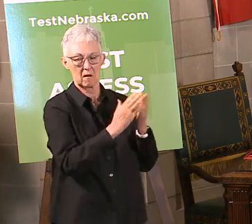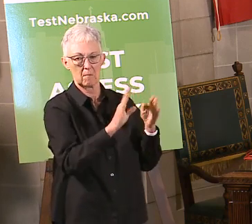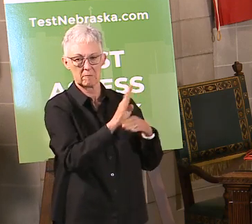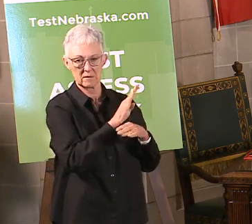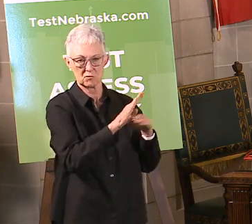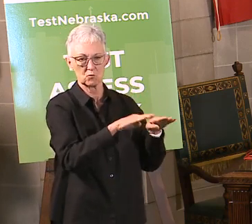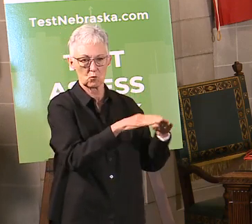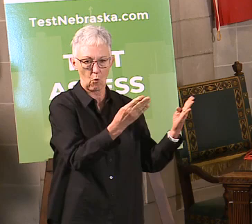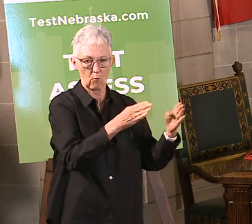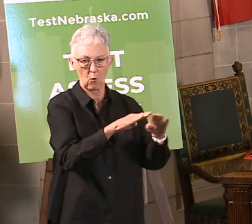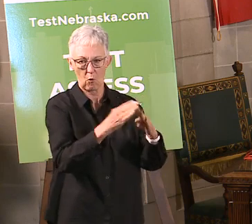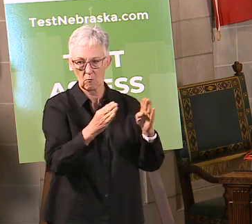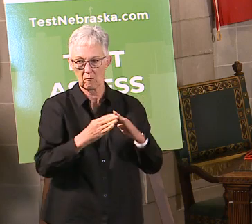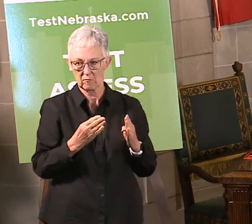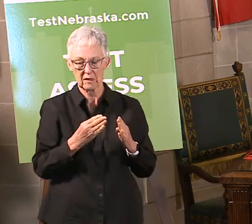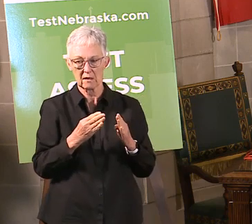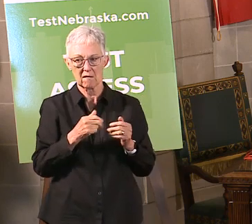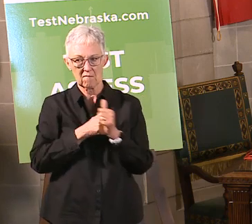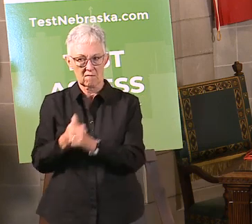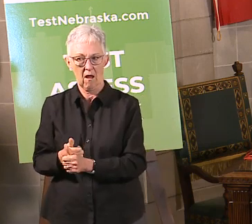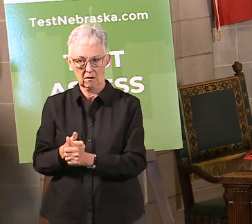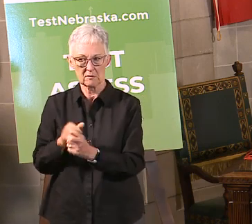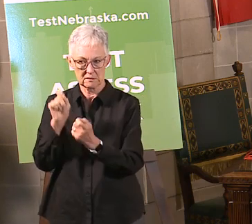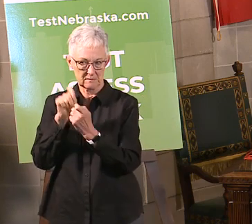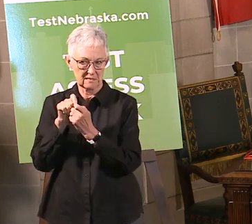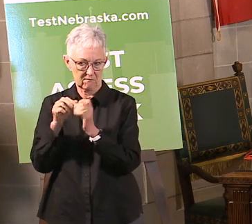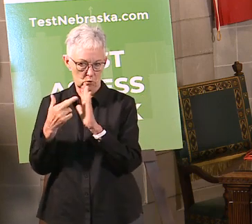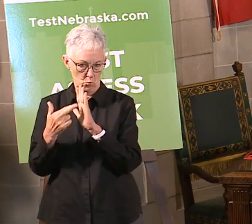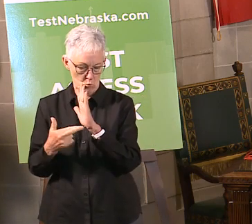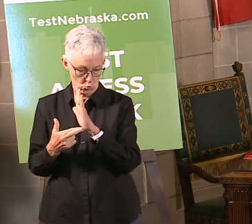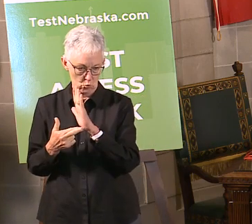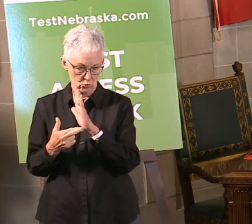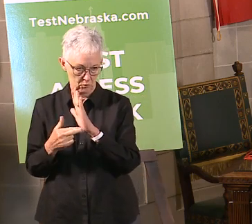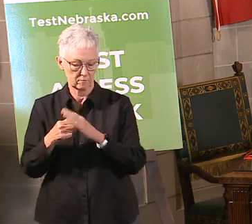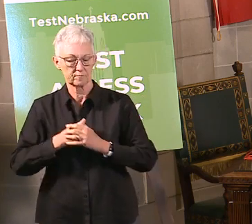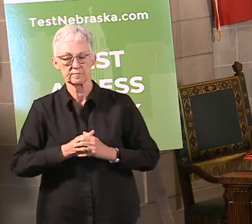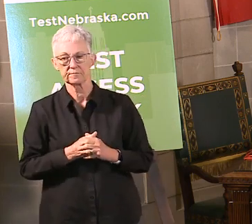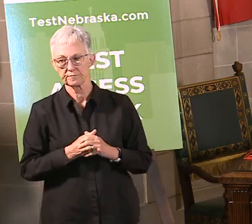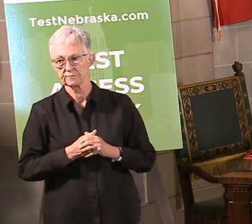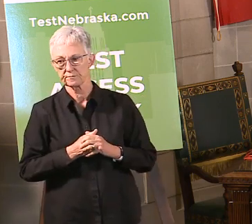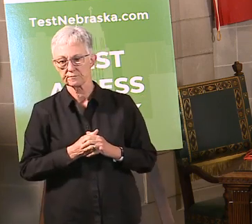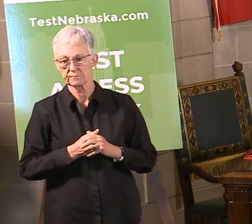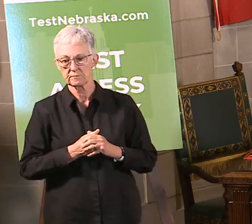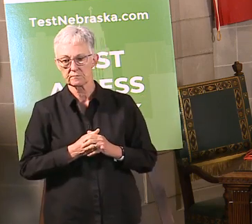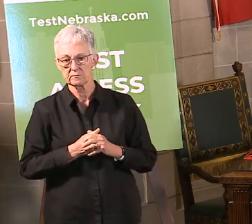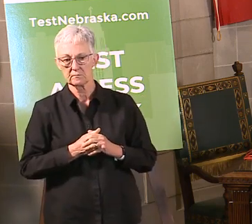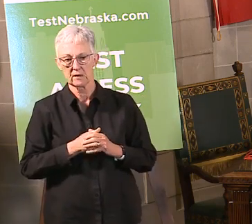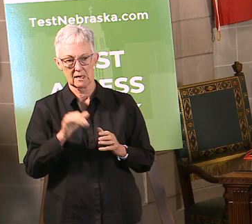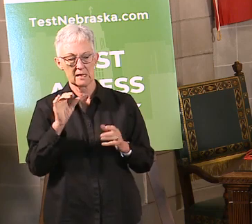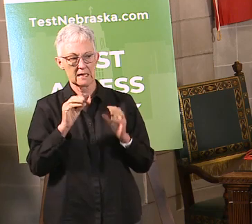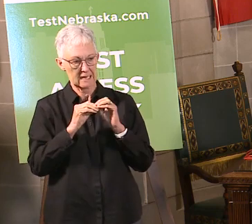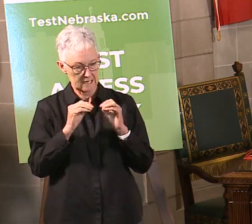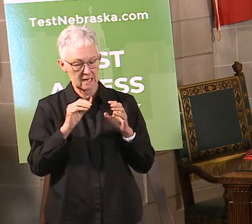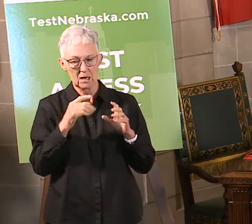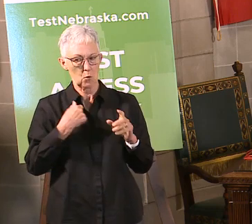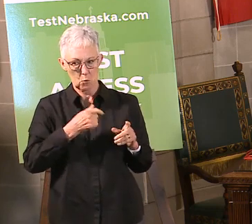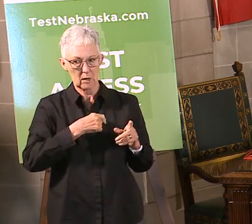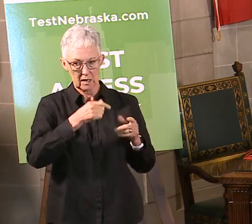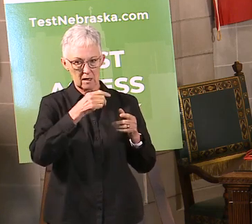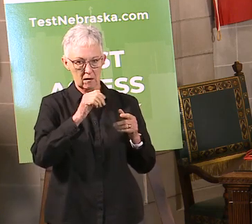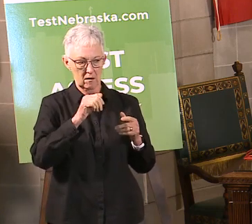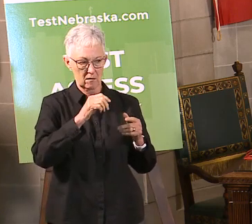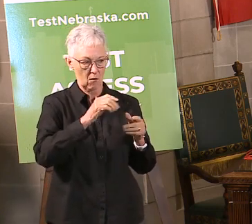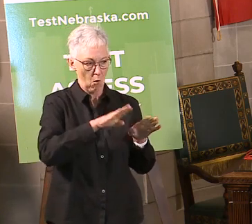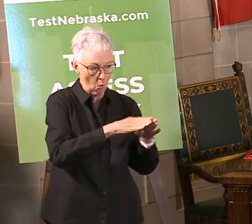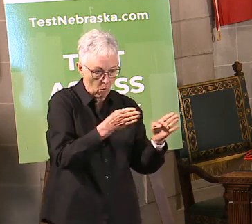three will also be loosening their public health, or loosening the restrictions on public health, but, again, in that very measured way that we've done across